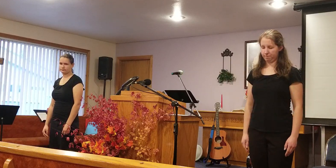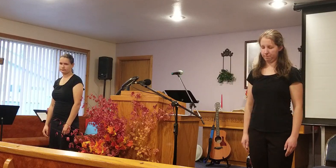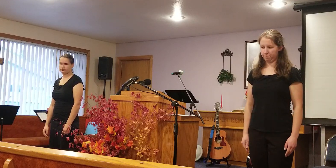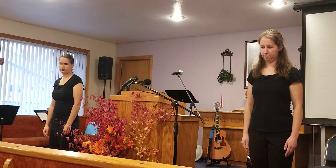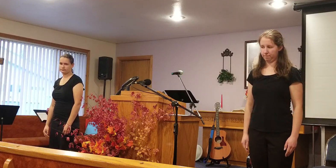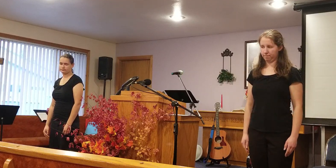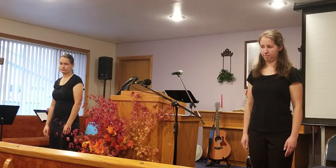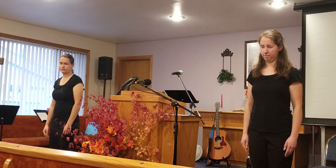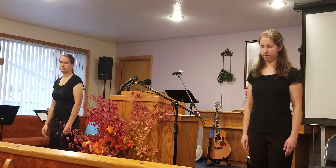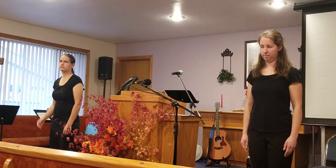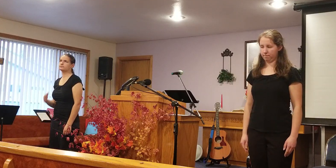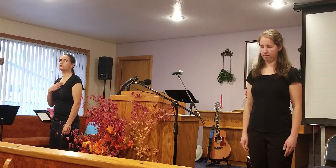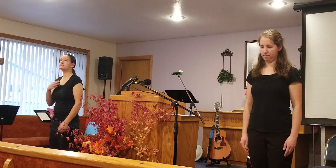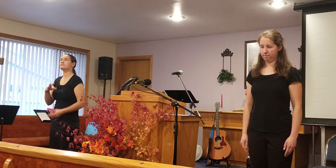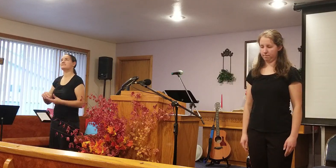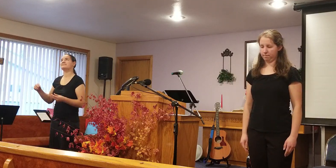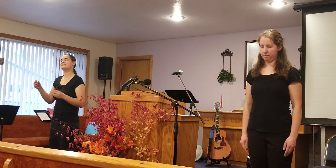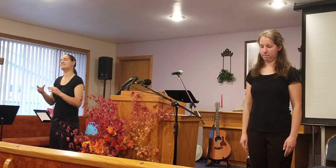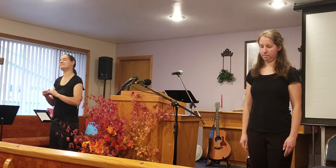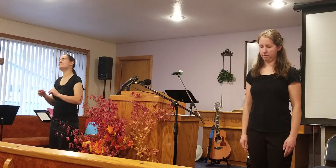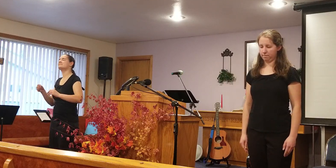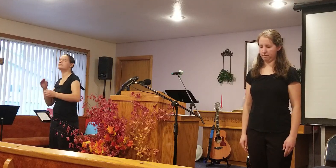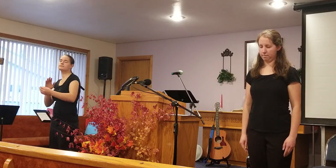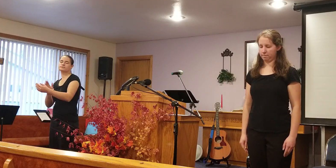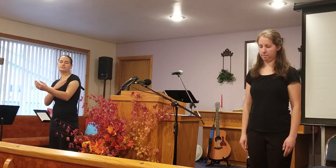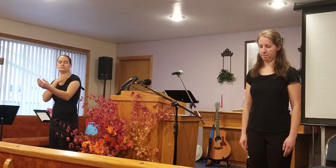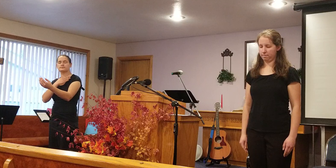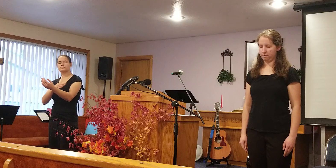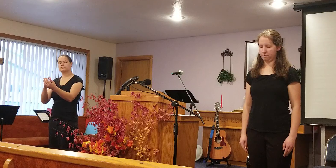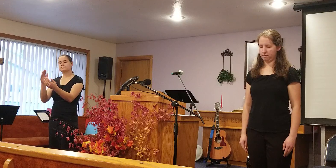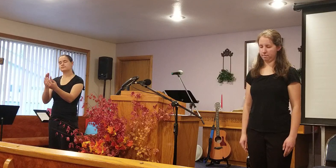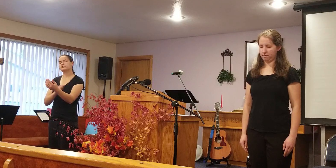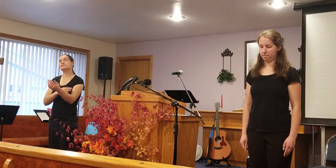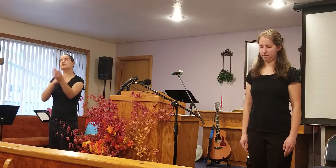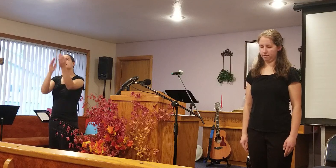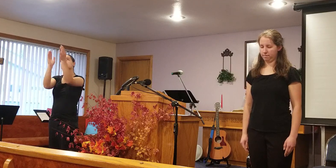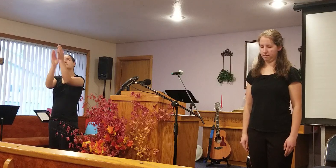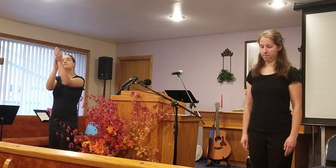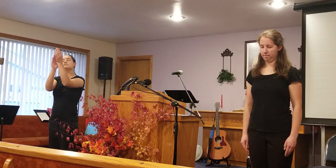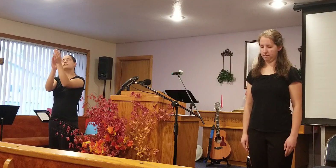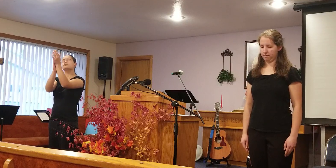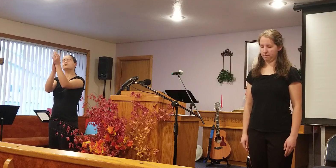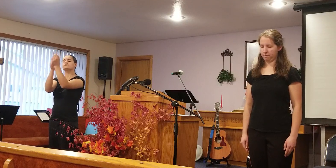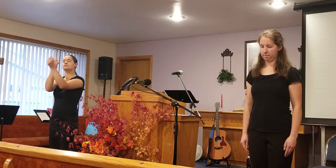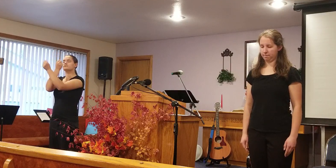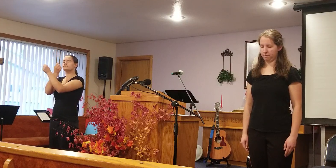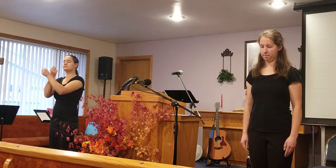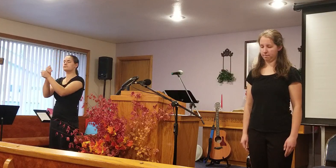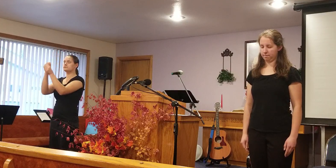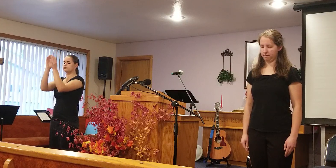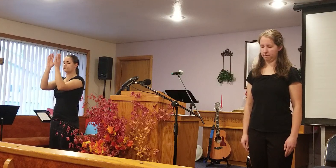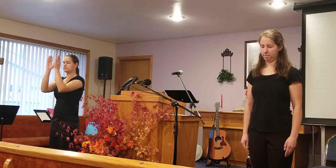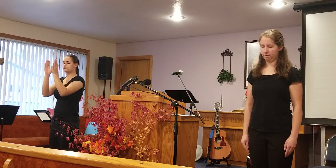story, this is my song, This Praising my Savior